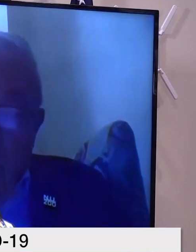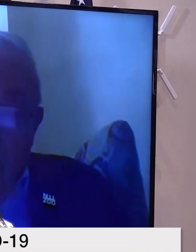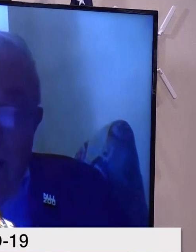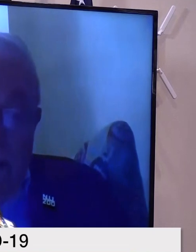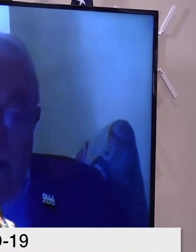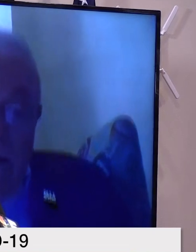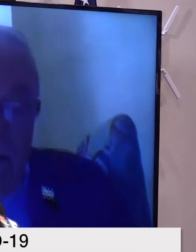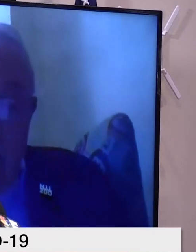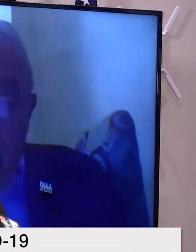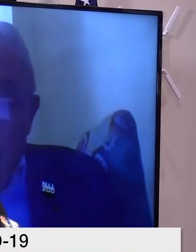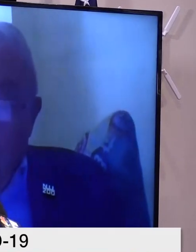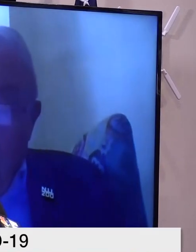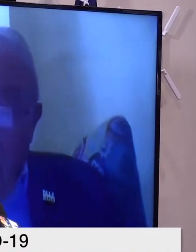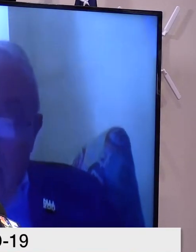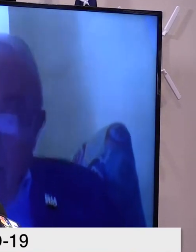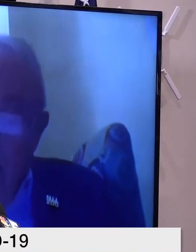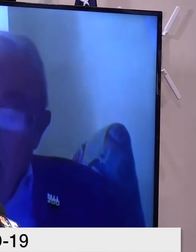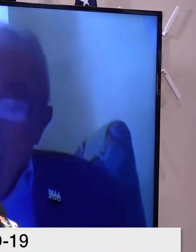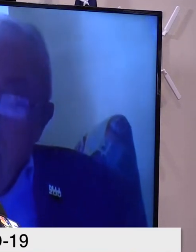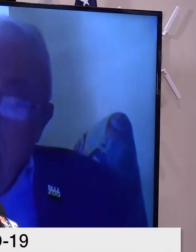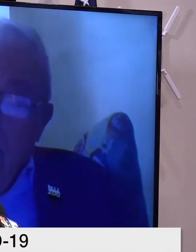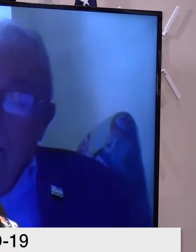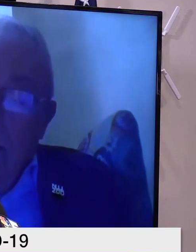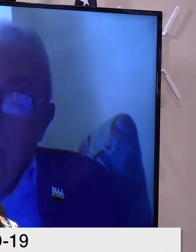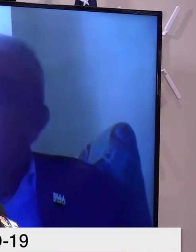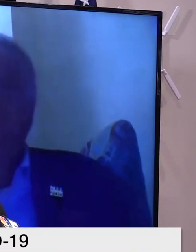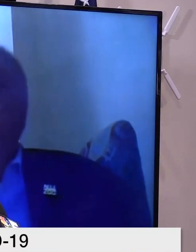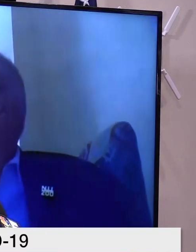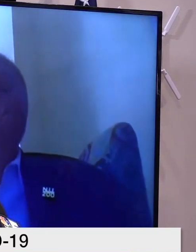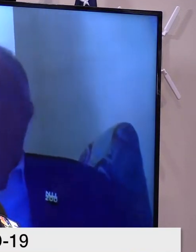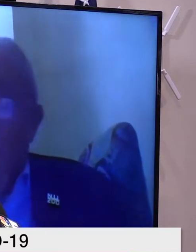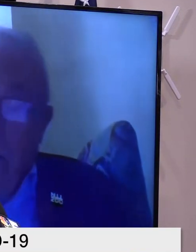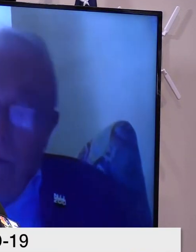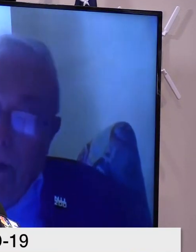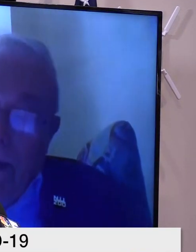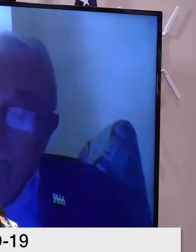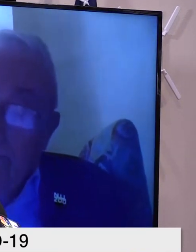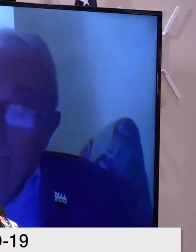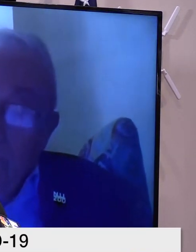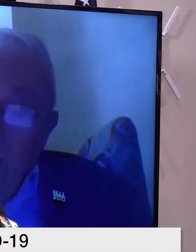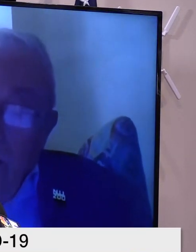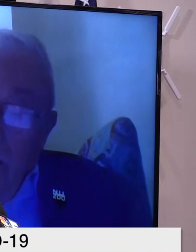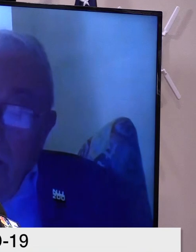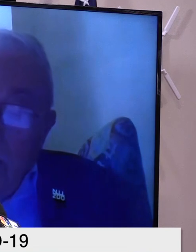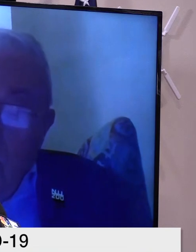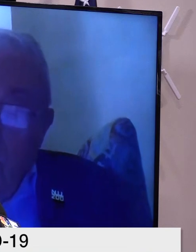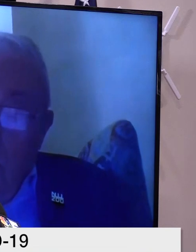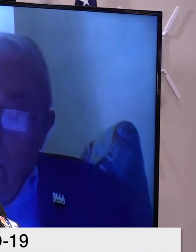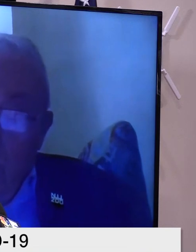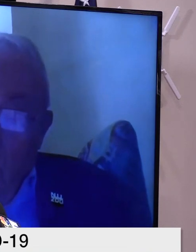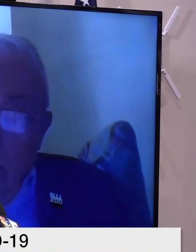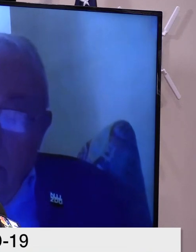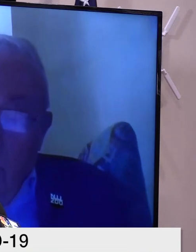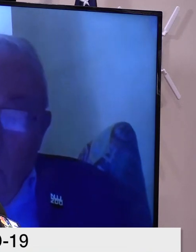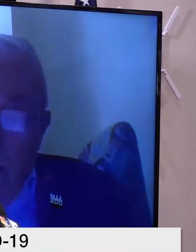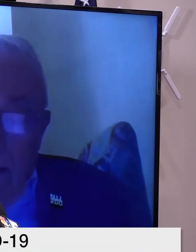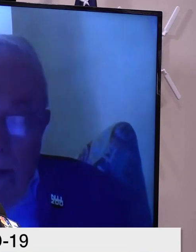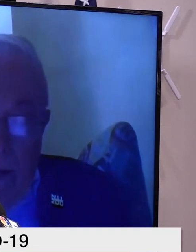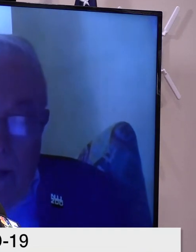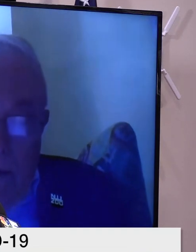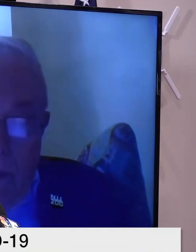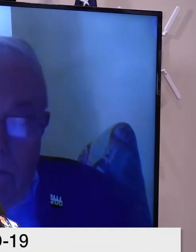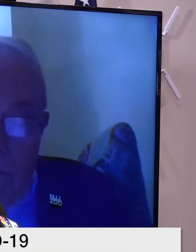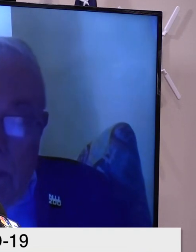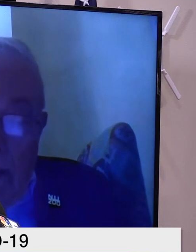talking to you from Lesta, Vermont today, and it's beautiful here every day. So good morning,